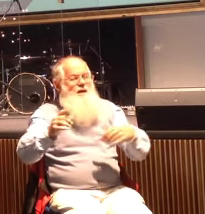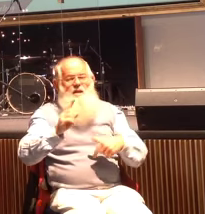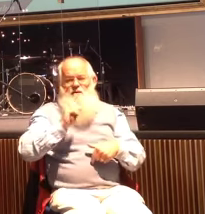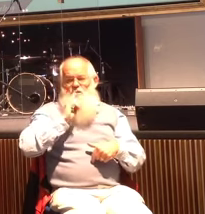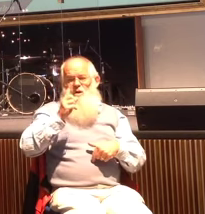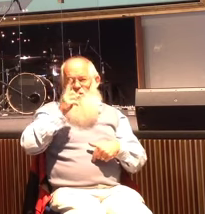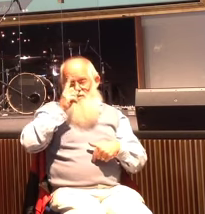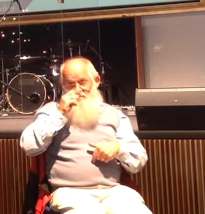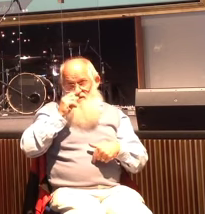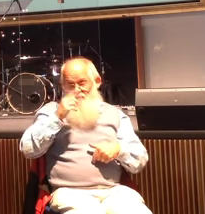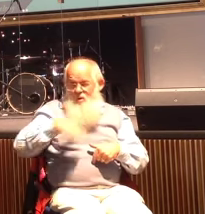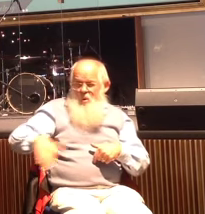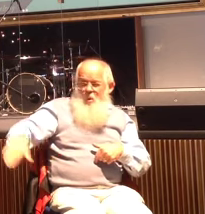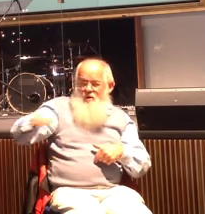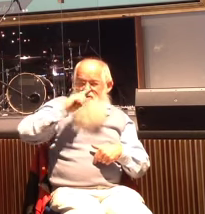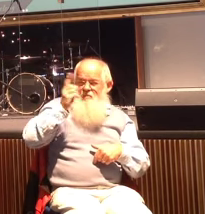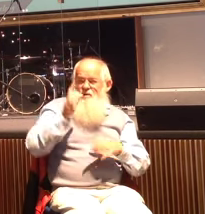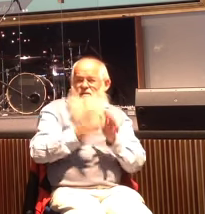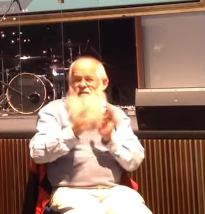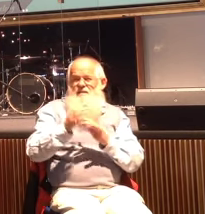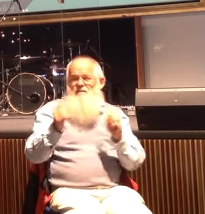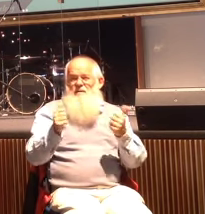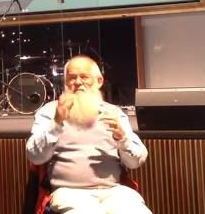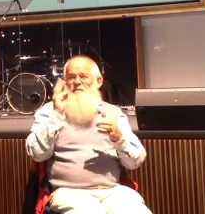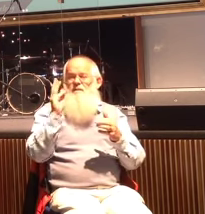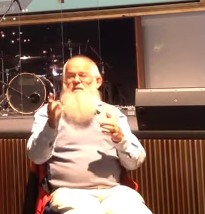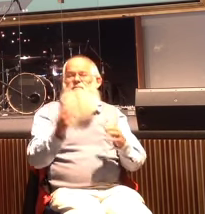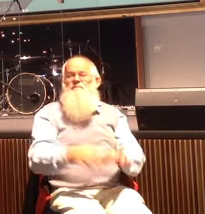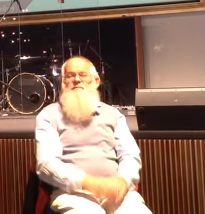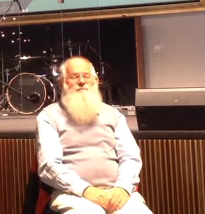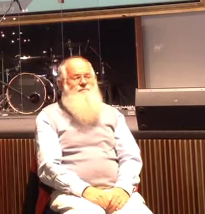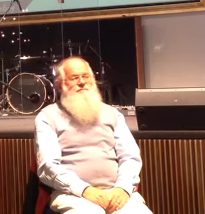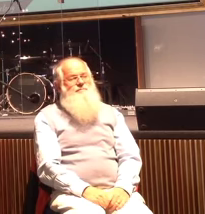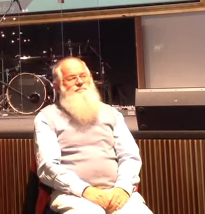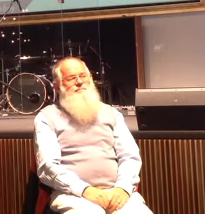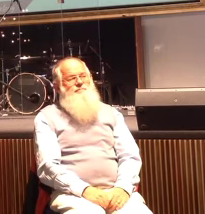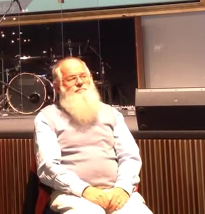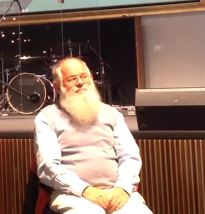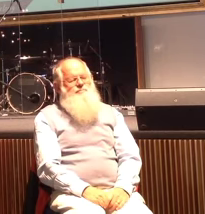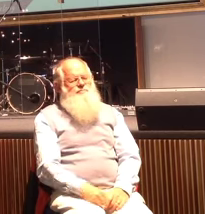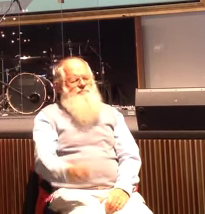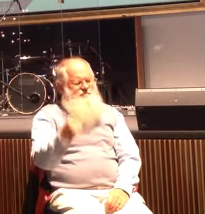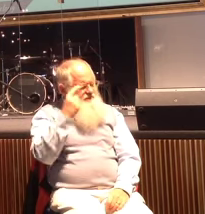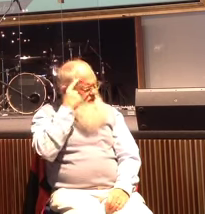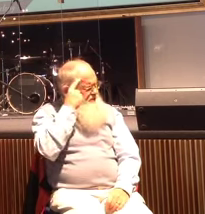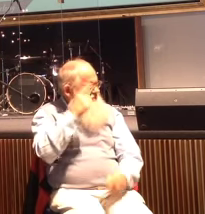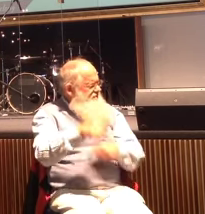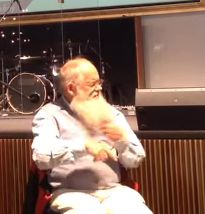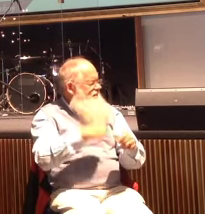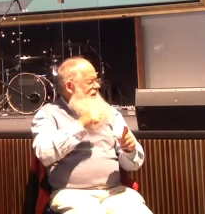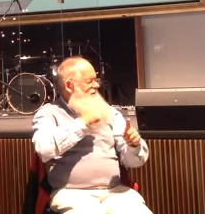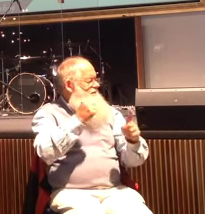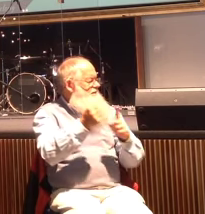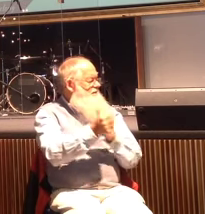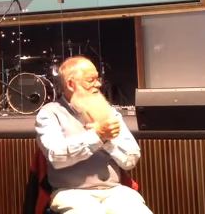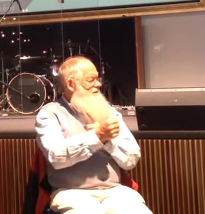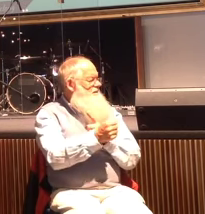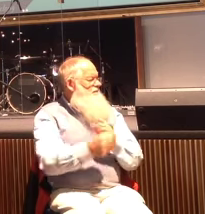Jesus had done for you. So let's think about this situation. They've just got in a boat,